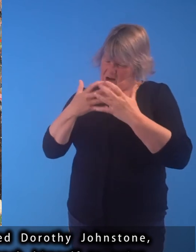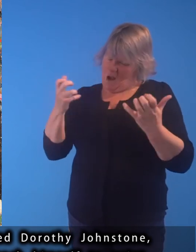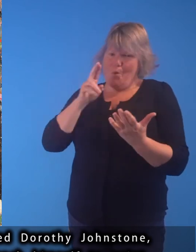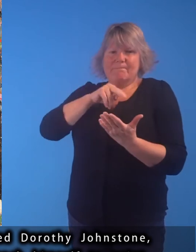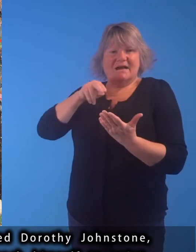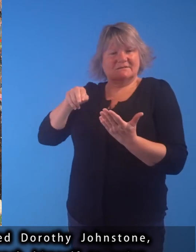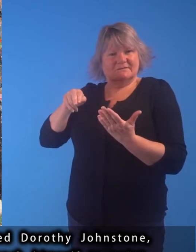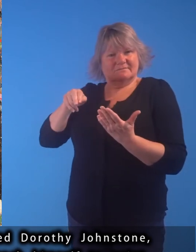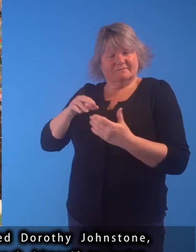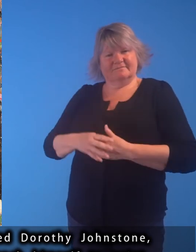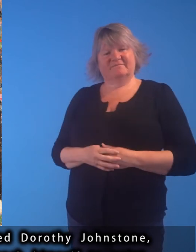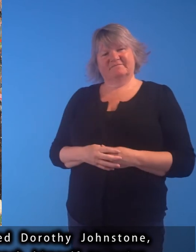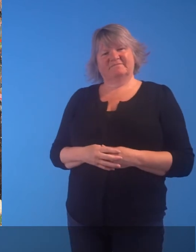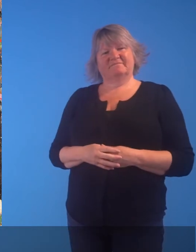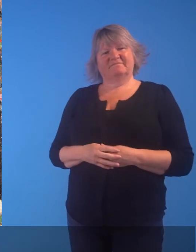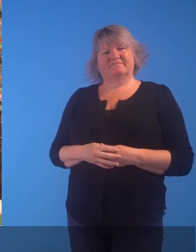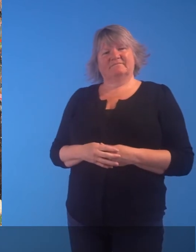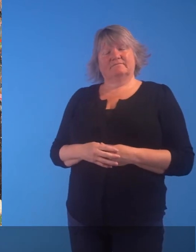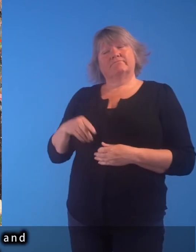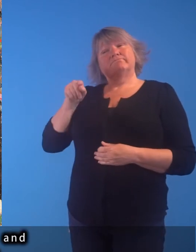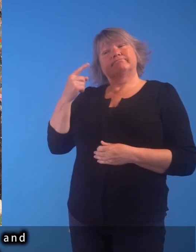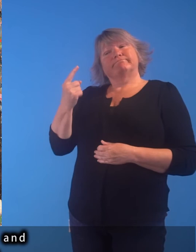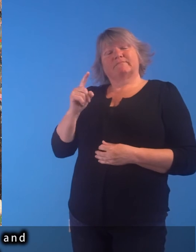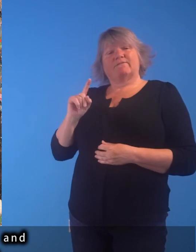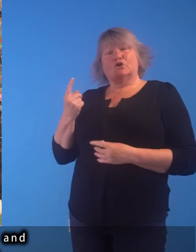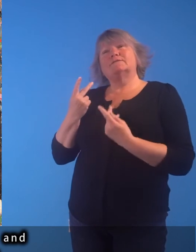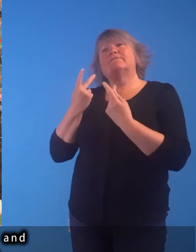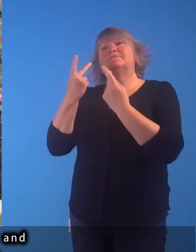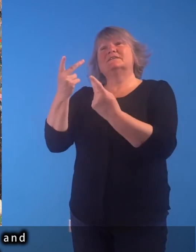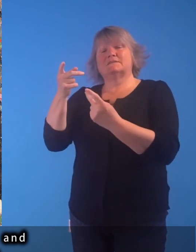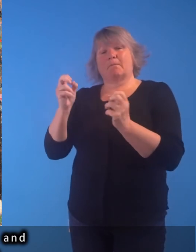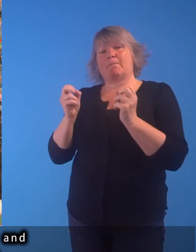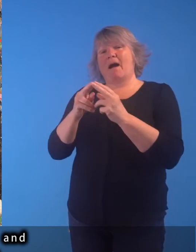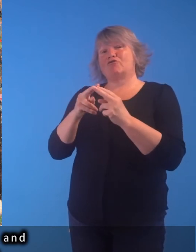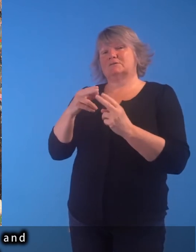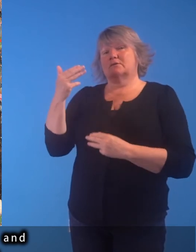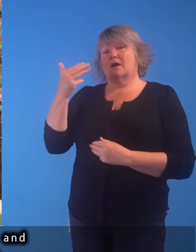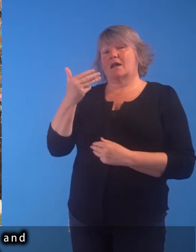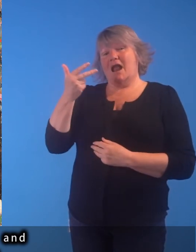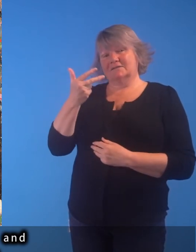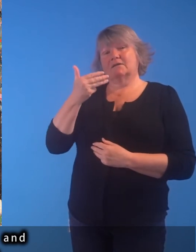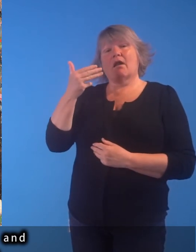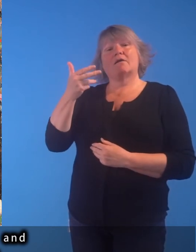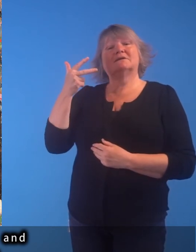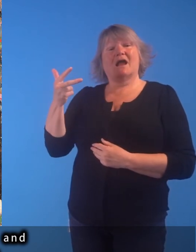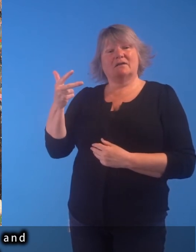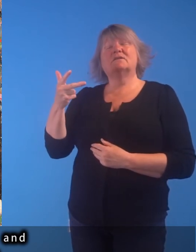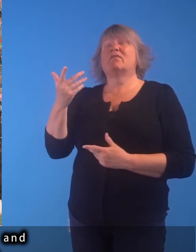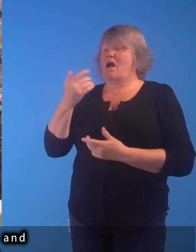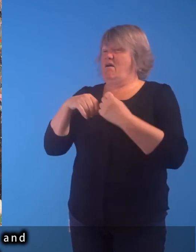himself to paint. He first visited Paris in 1898, and had settled